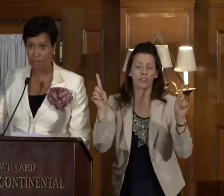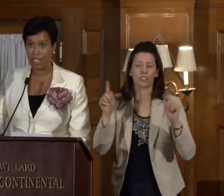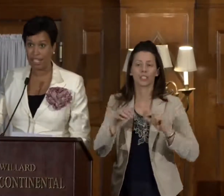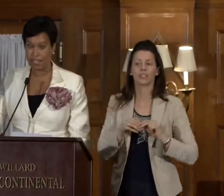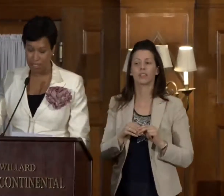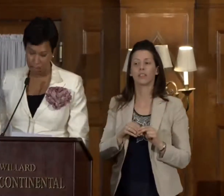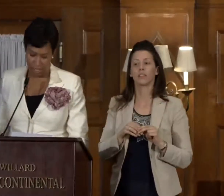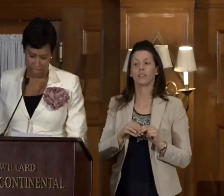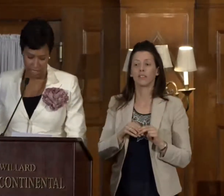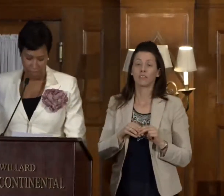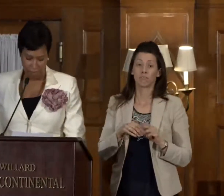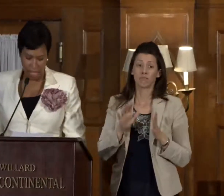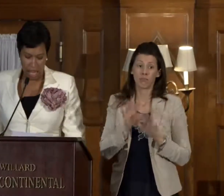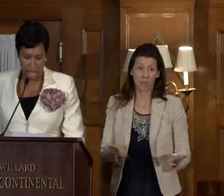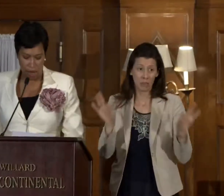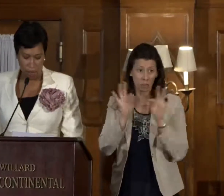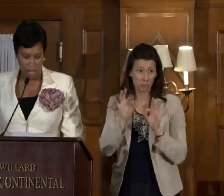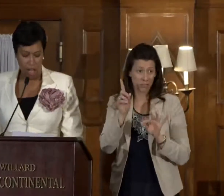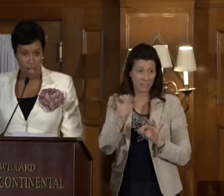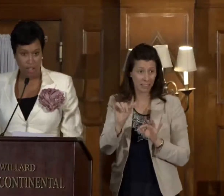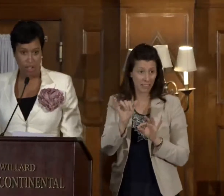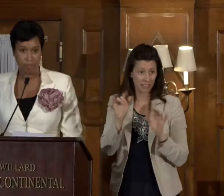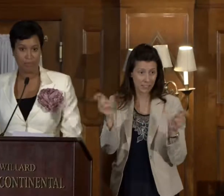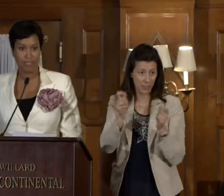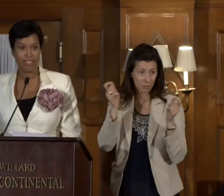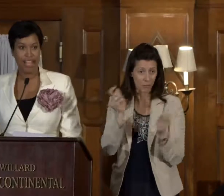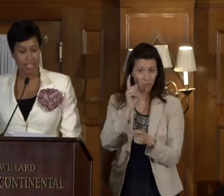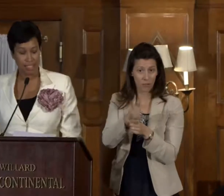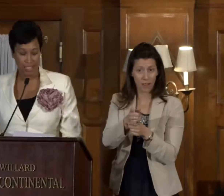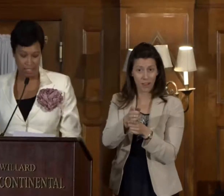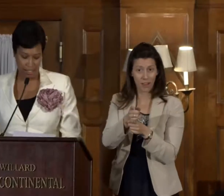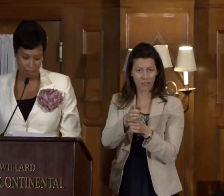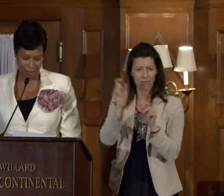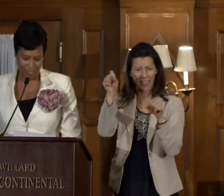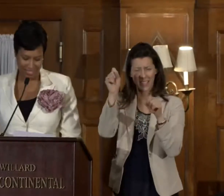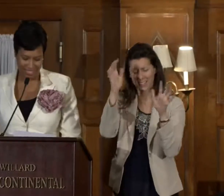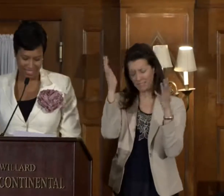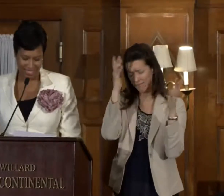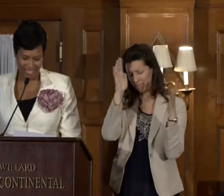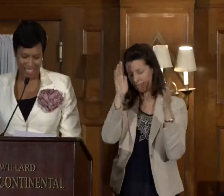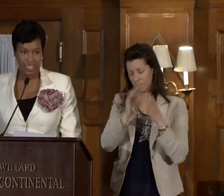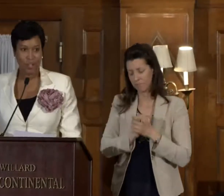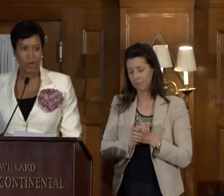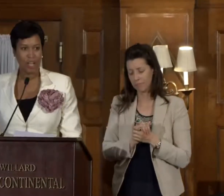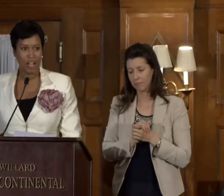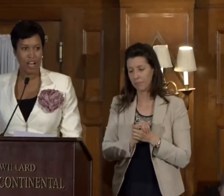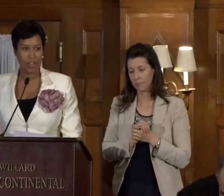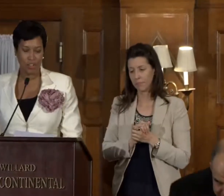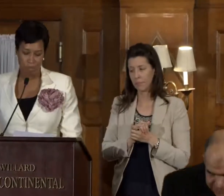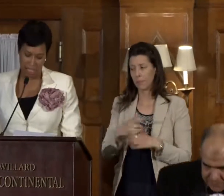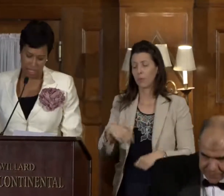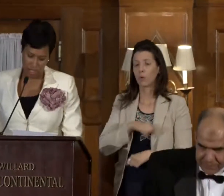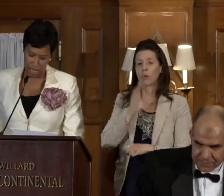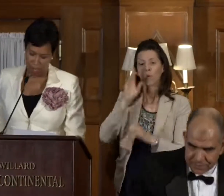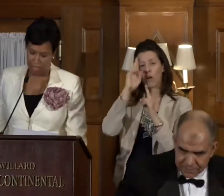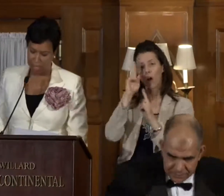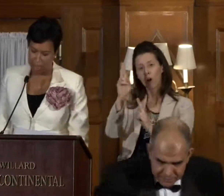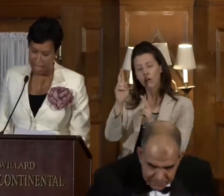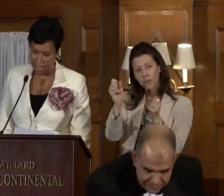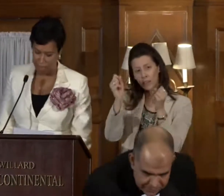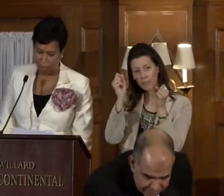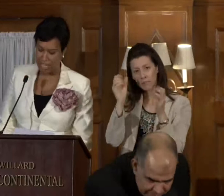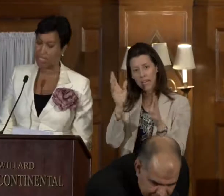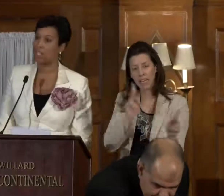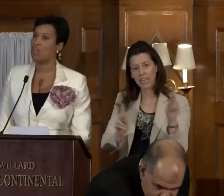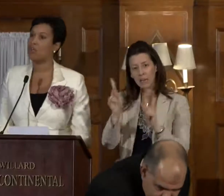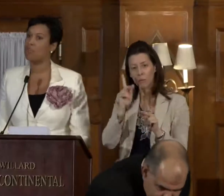that's a worthy day to celebrate, isn't it? We honor. Yes, it is. We honor the many champions,